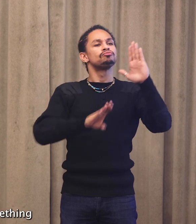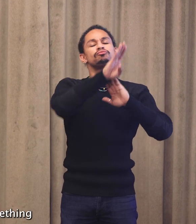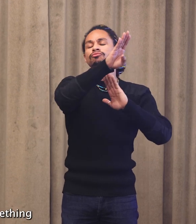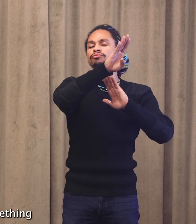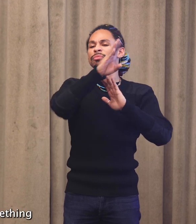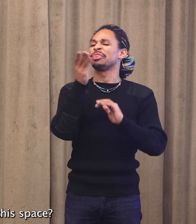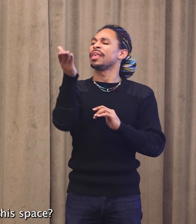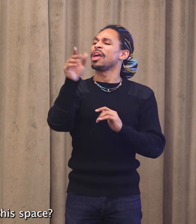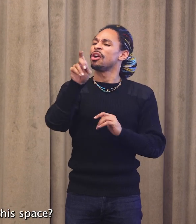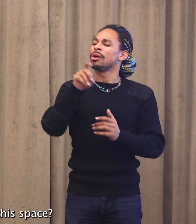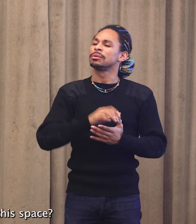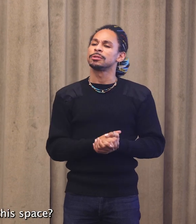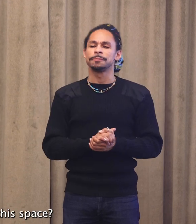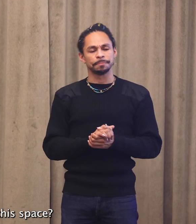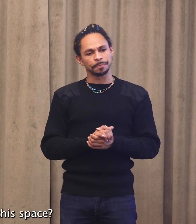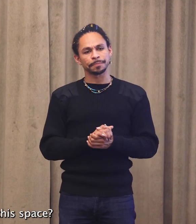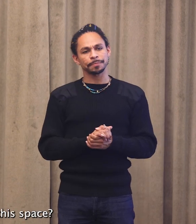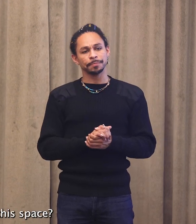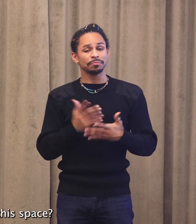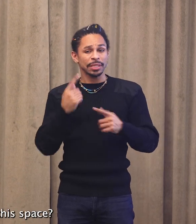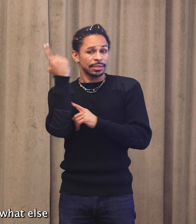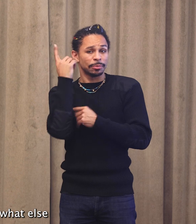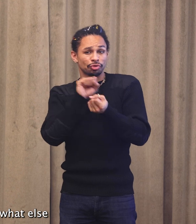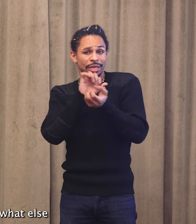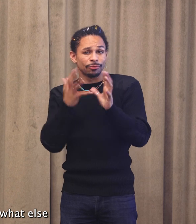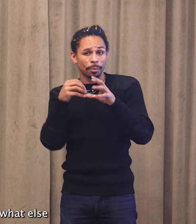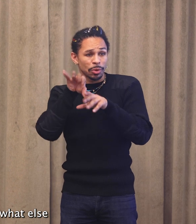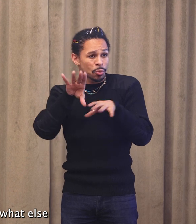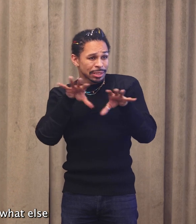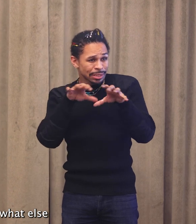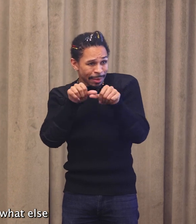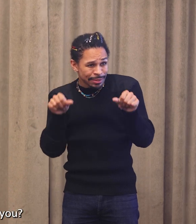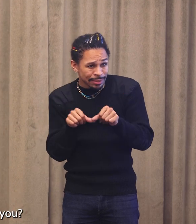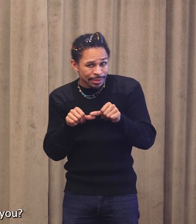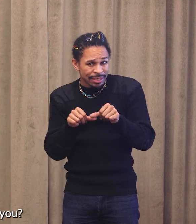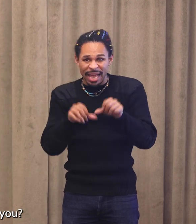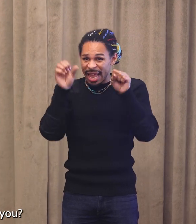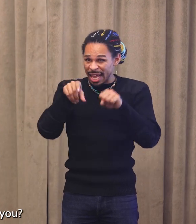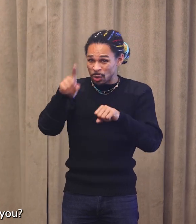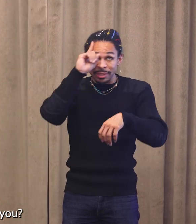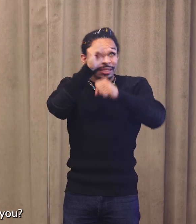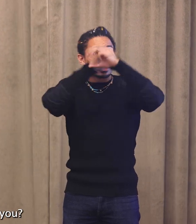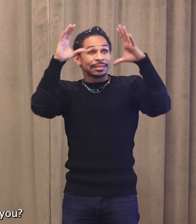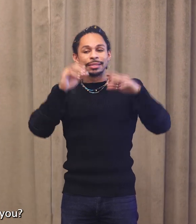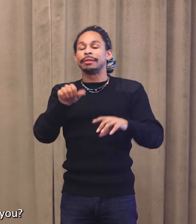Does your something transform in this space? Can you see what else it gives you?